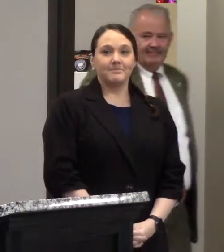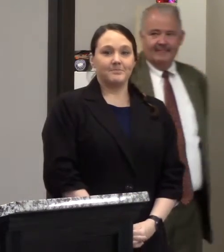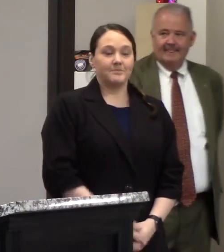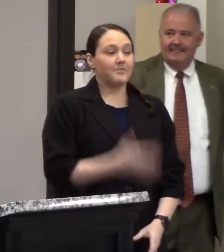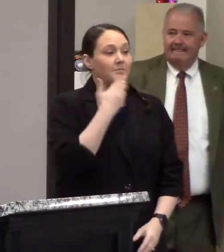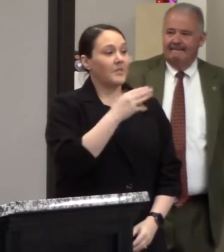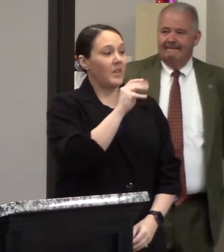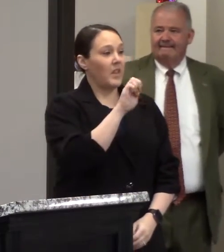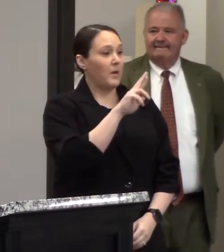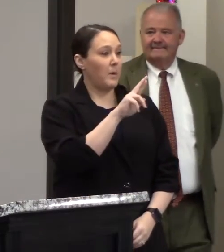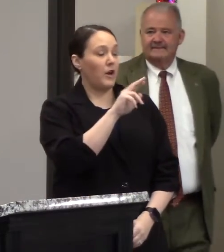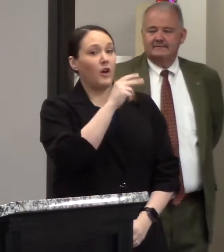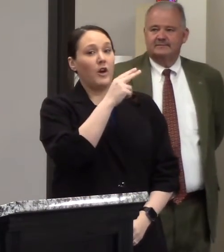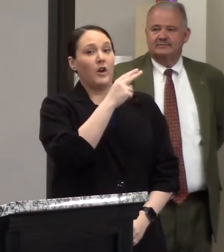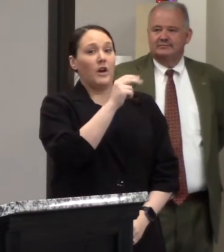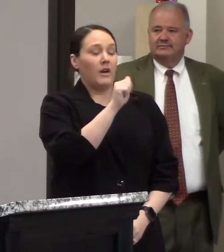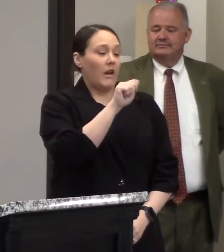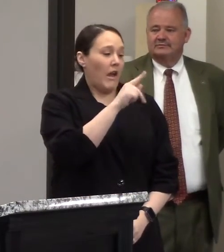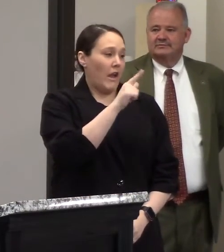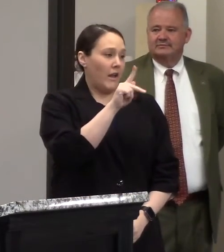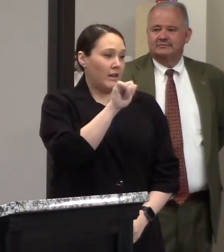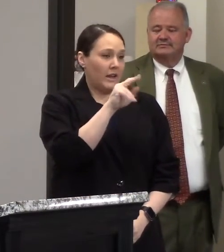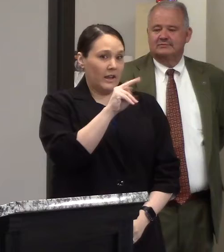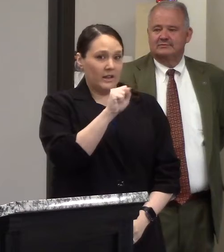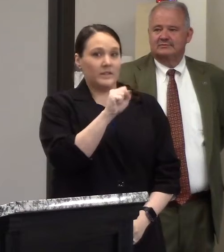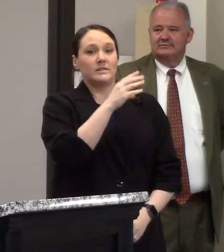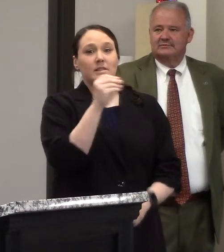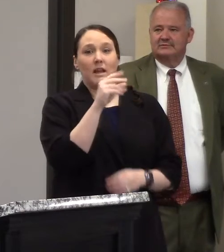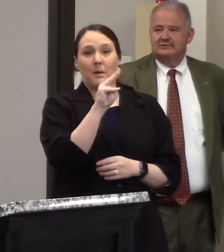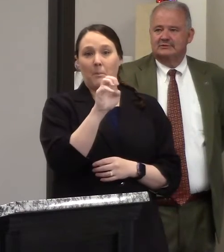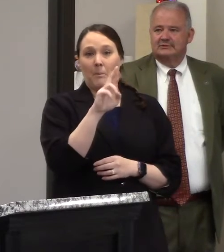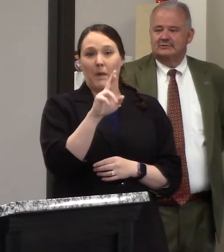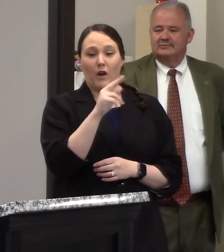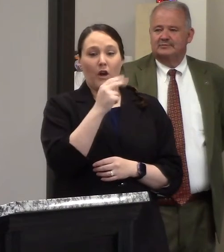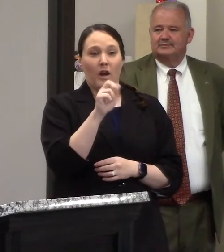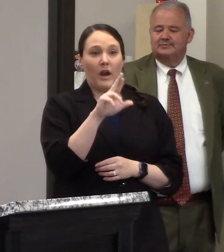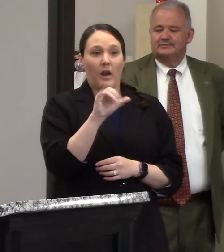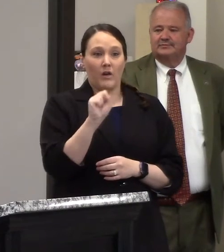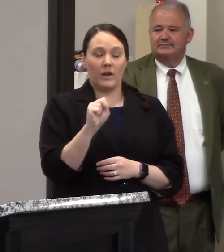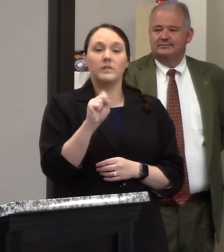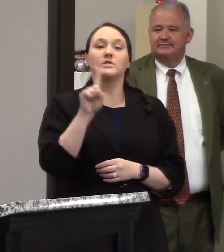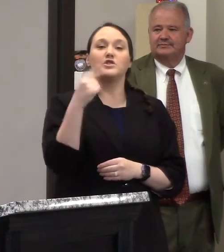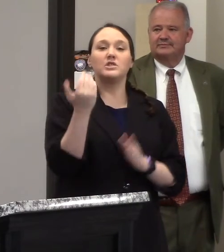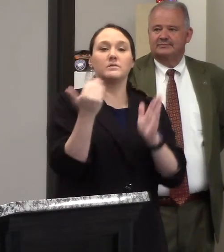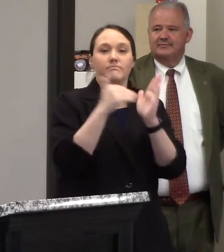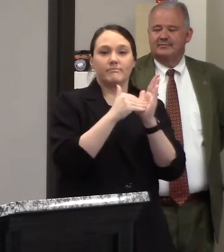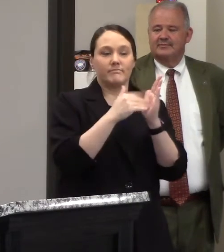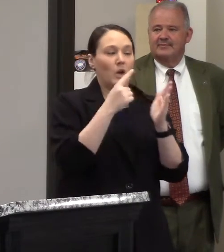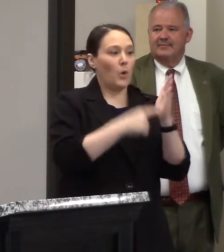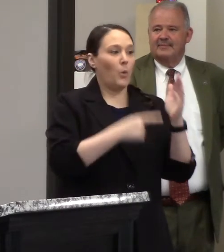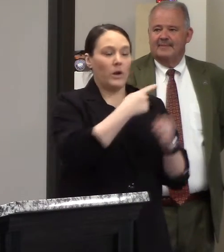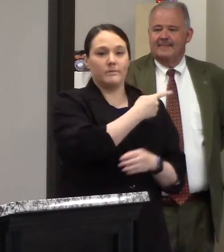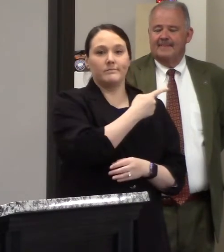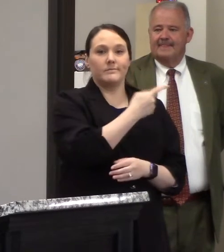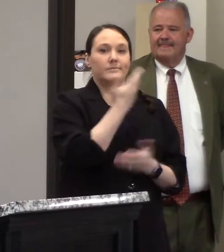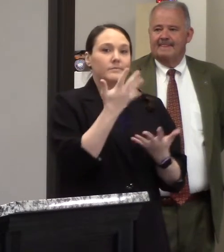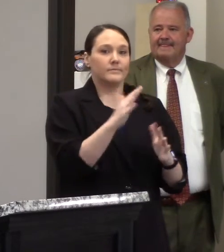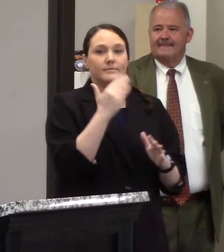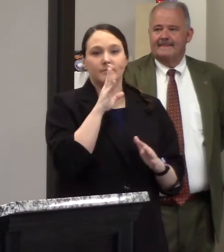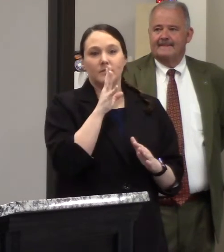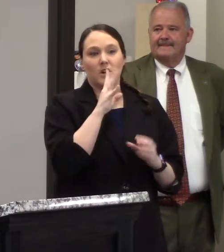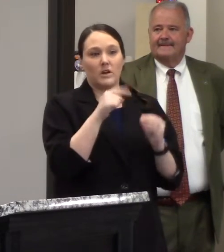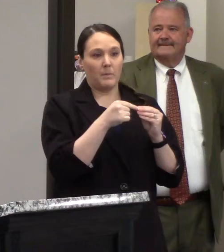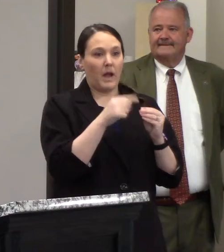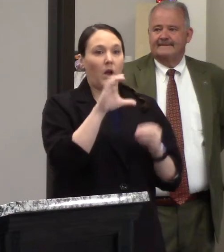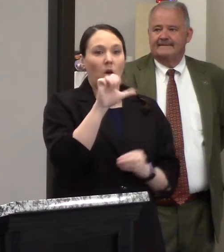thank you you thank akins thank you mayor harris for hosting us this morning in loudon city the uh just reiterate uh what mayor harris and mayor akins have talked about